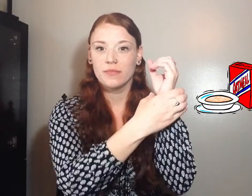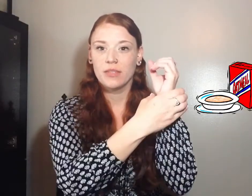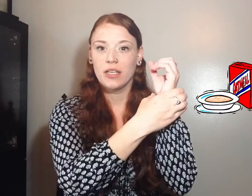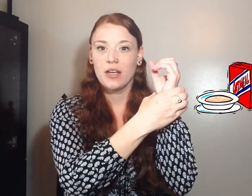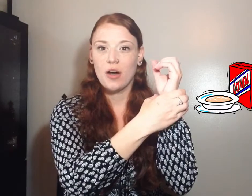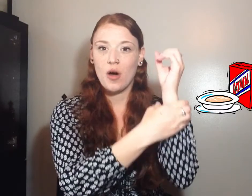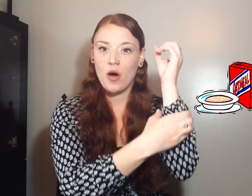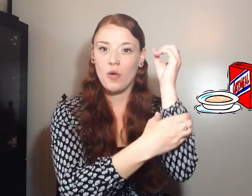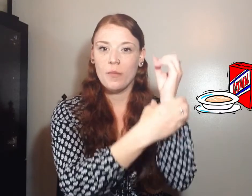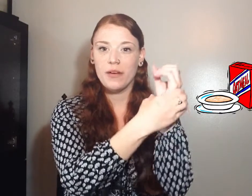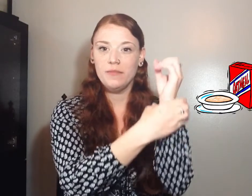Oatmeal.